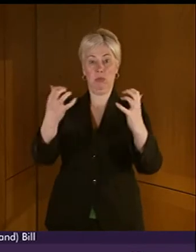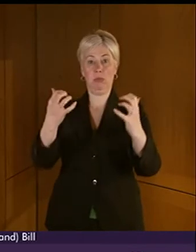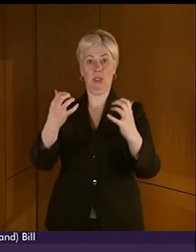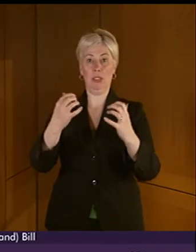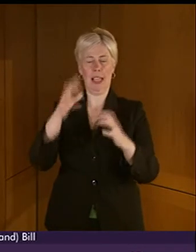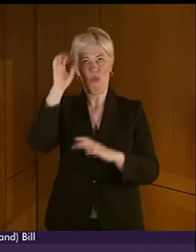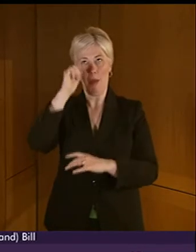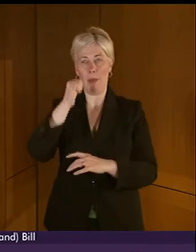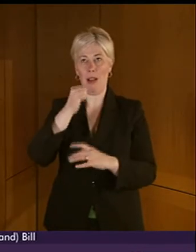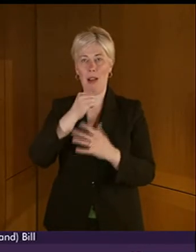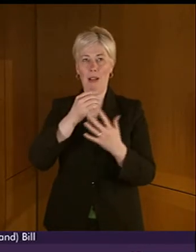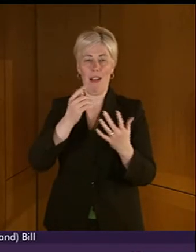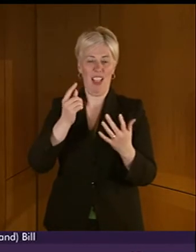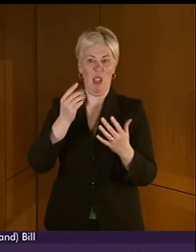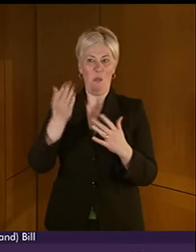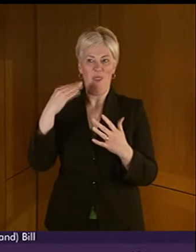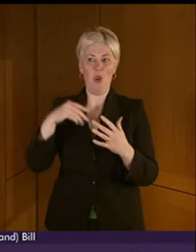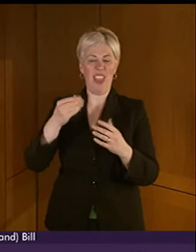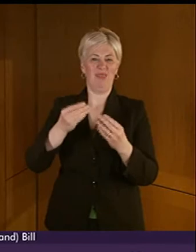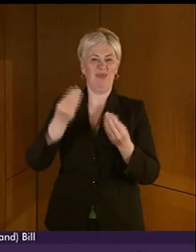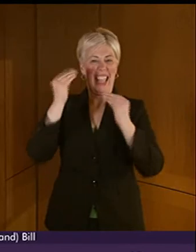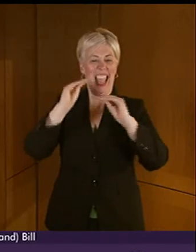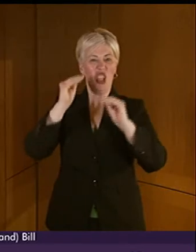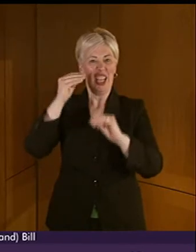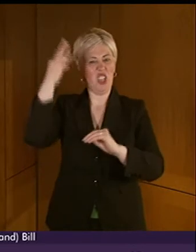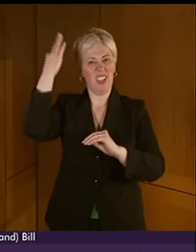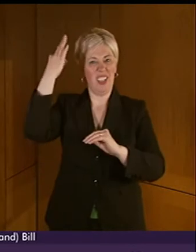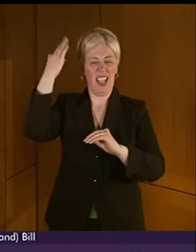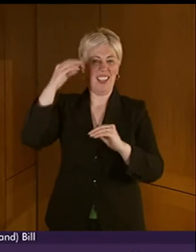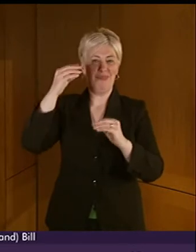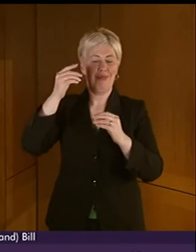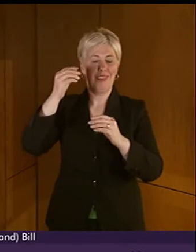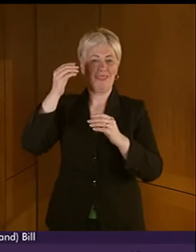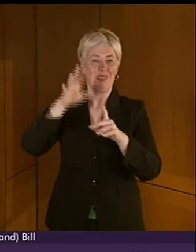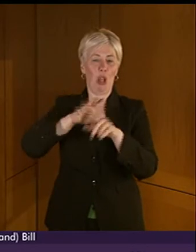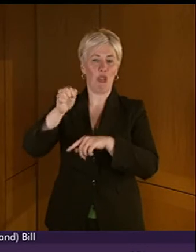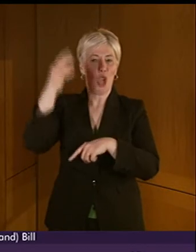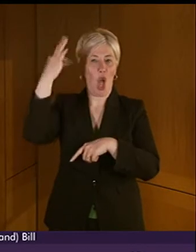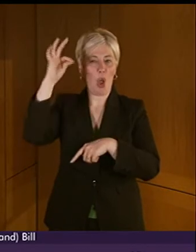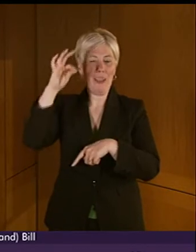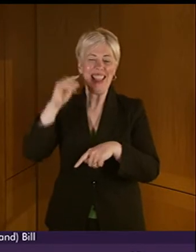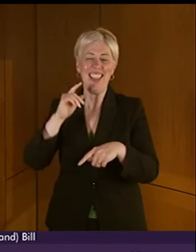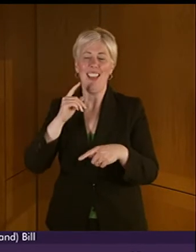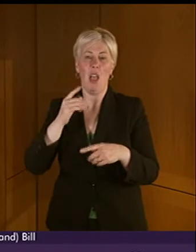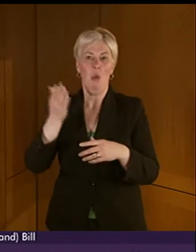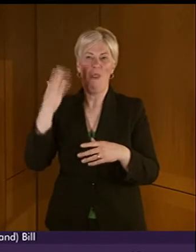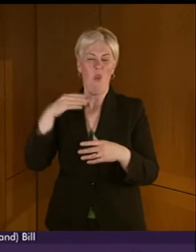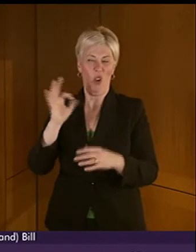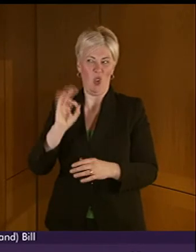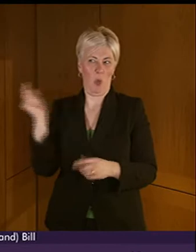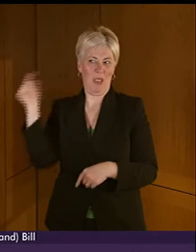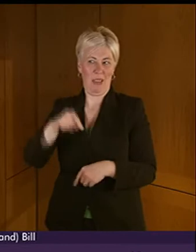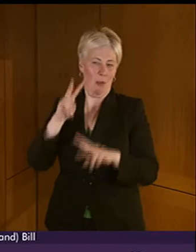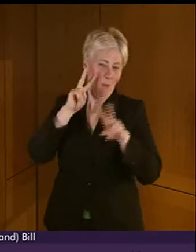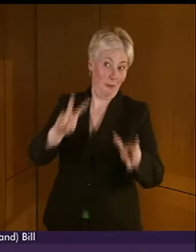can't recall an occasion where meetings of the Education Committee were almost standing room only, but that was achieved at various points during our consideration